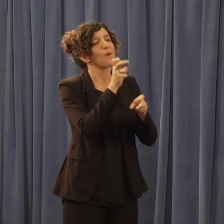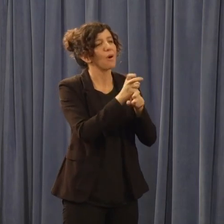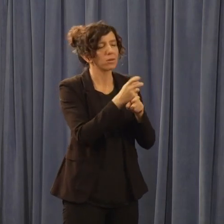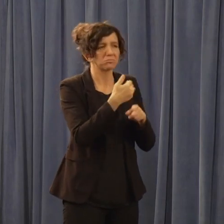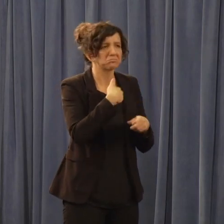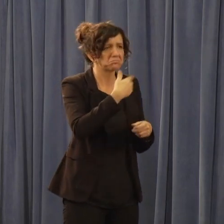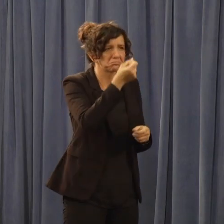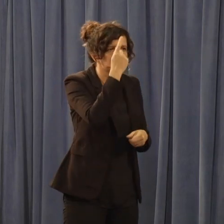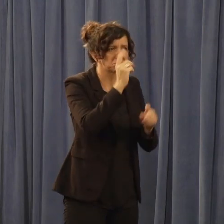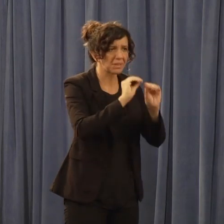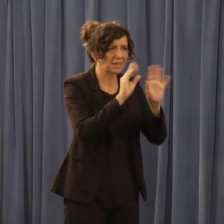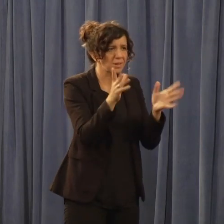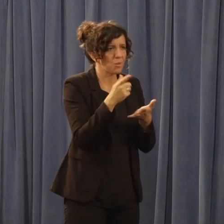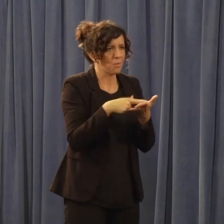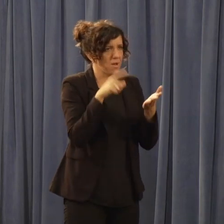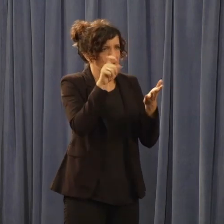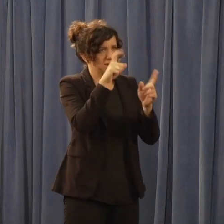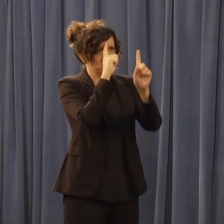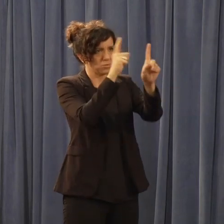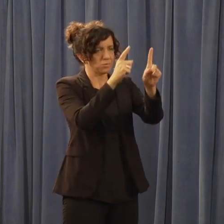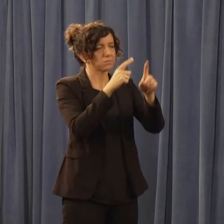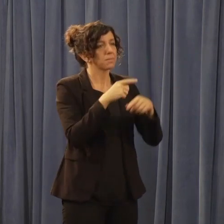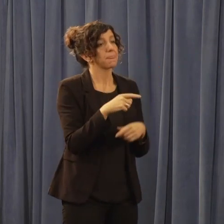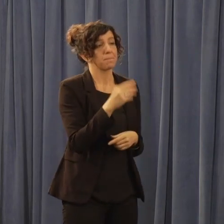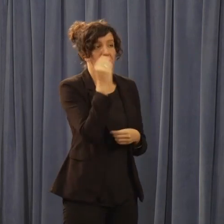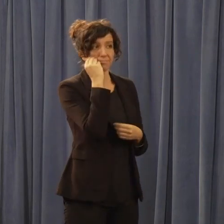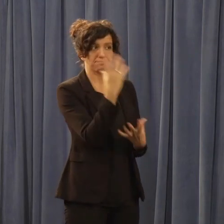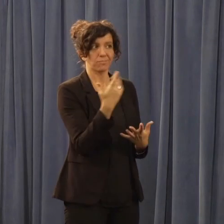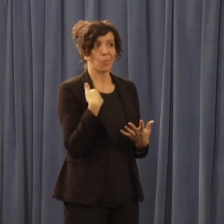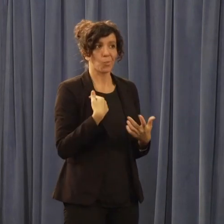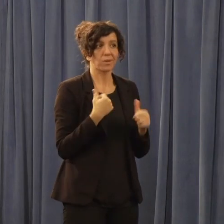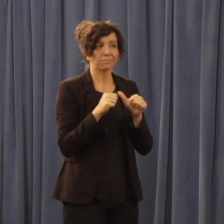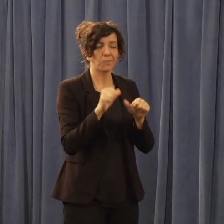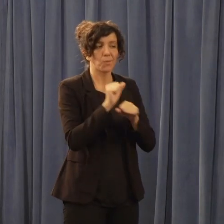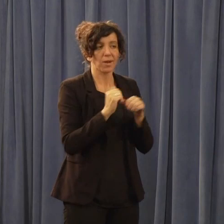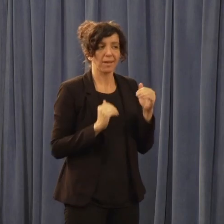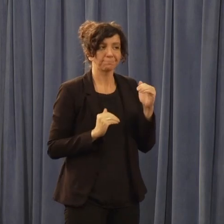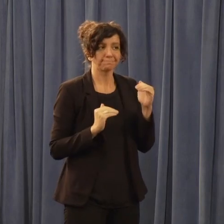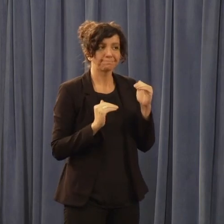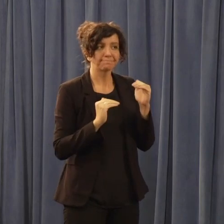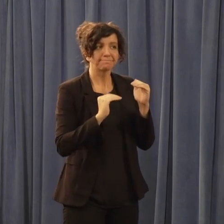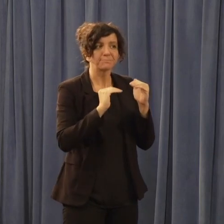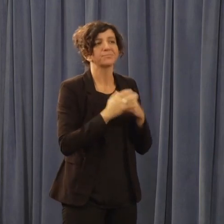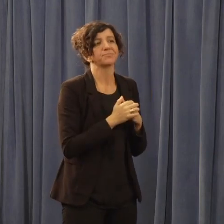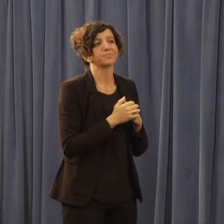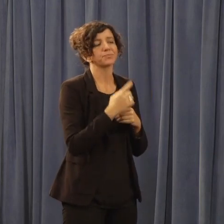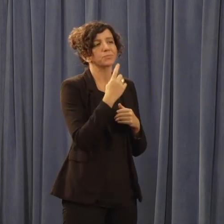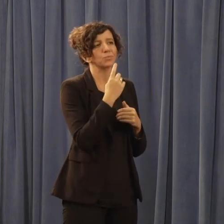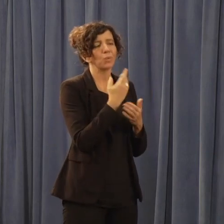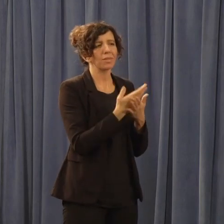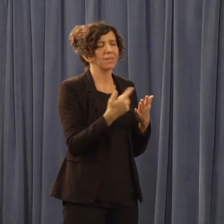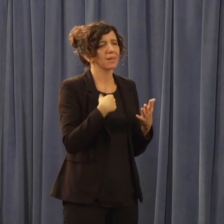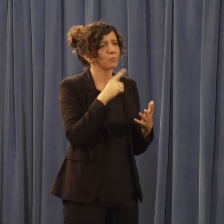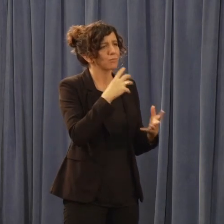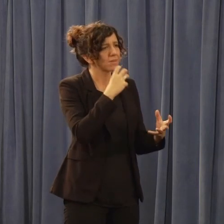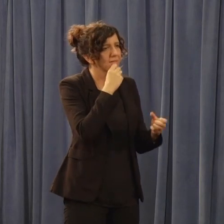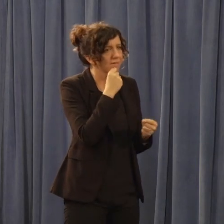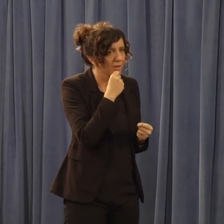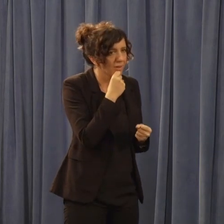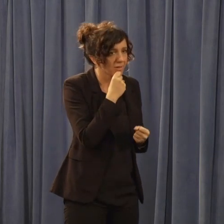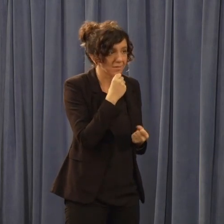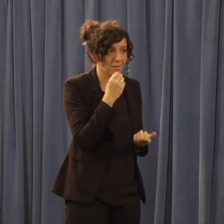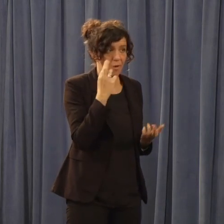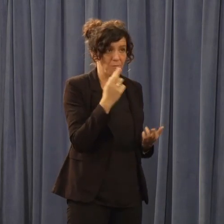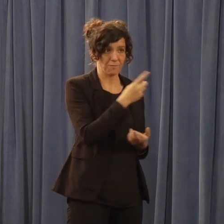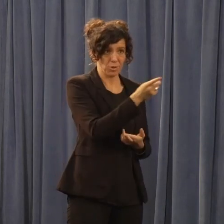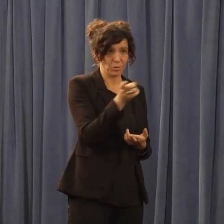clear headed about that, but I want folks to know we're making progress. An area that I care deeply about and you should care deeply about if you care about the